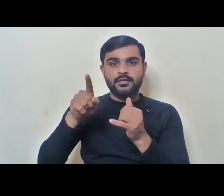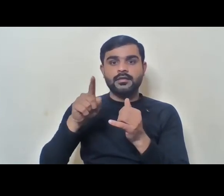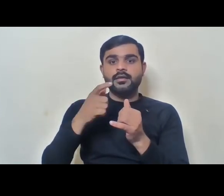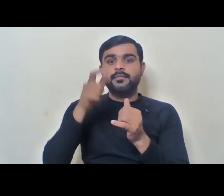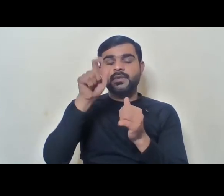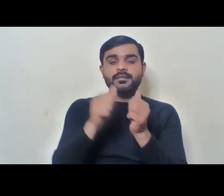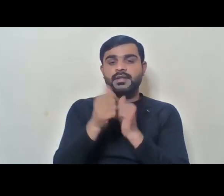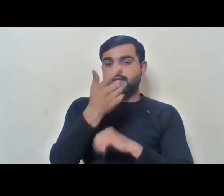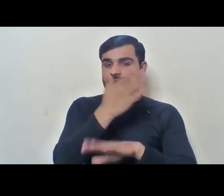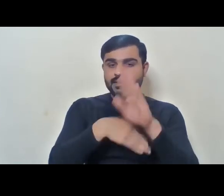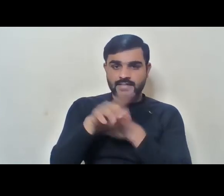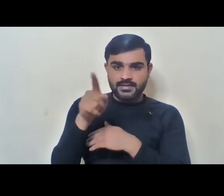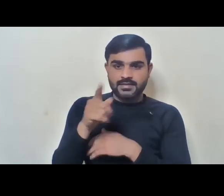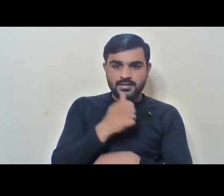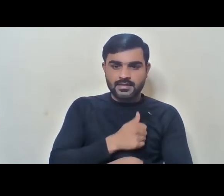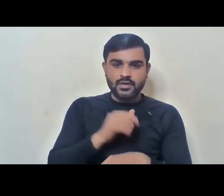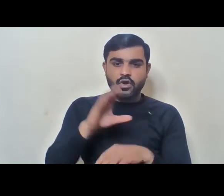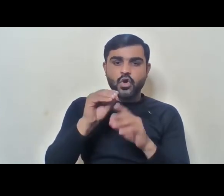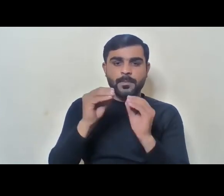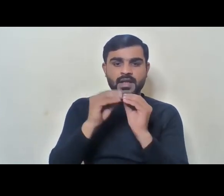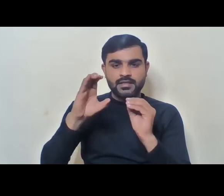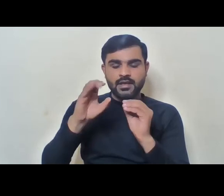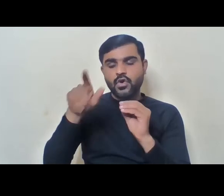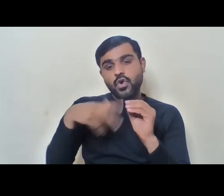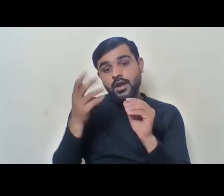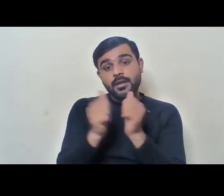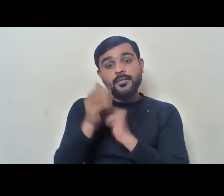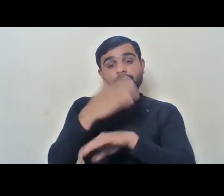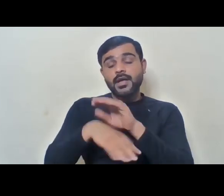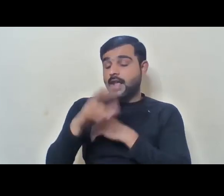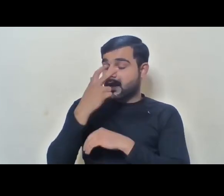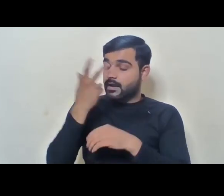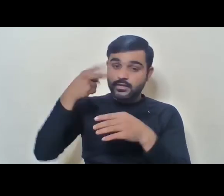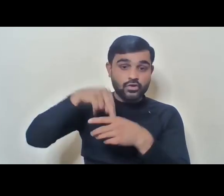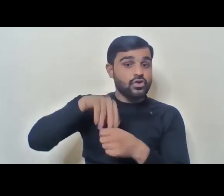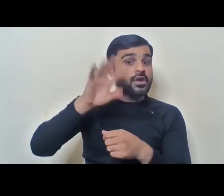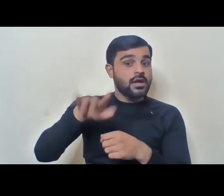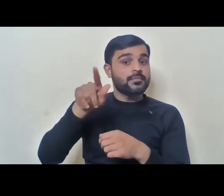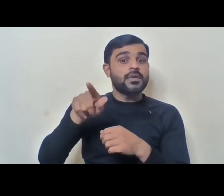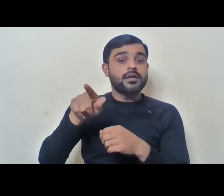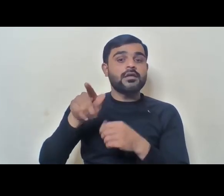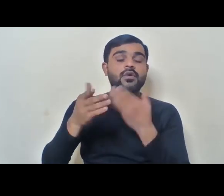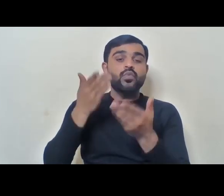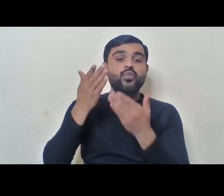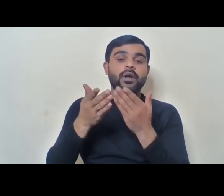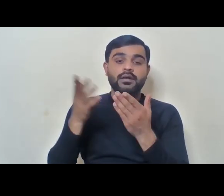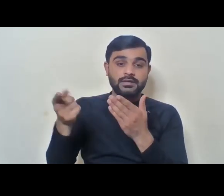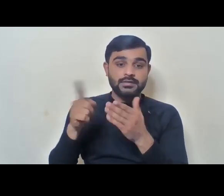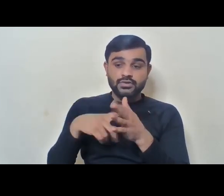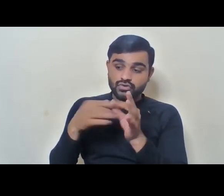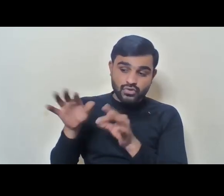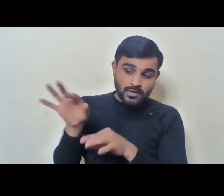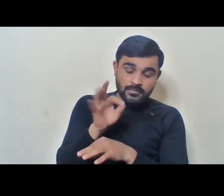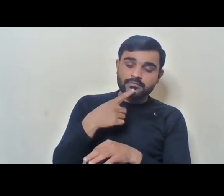with disability. Sorry, he was OBC and a person with disability. And he applied under the disability category. But when it came to his recruitment,